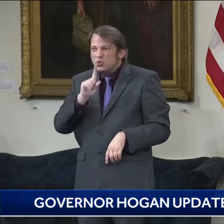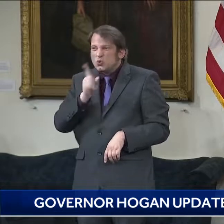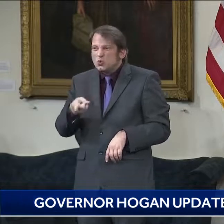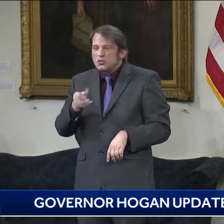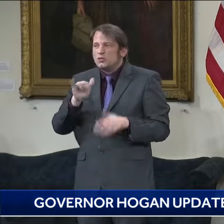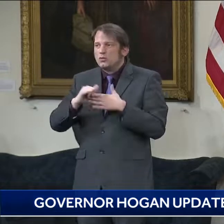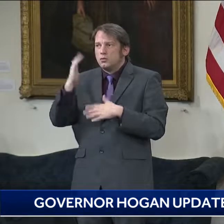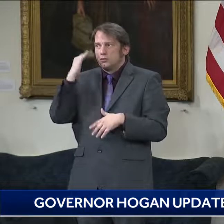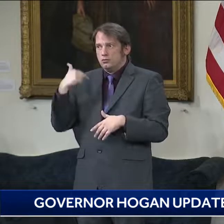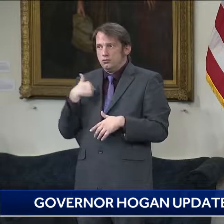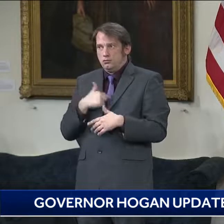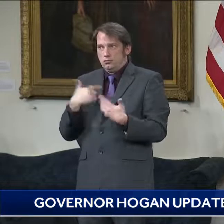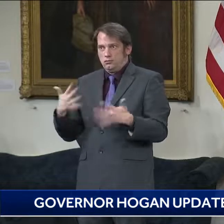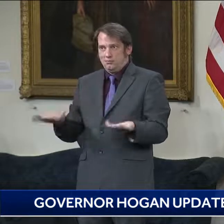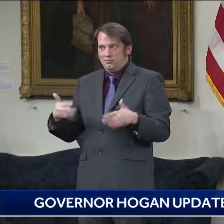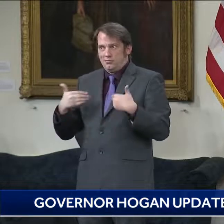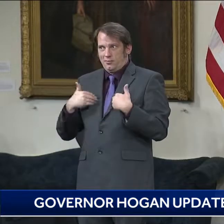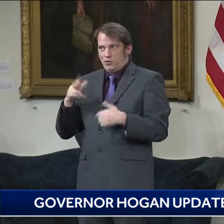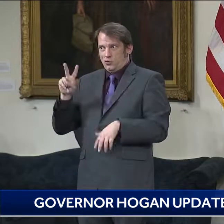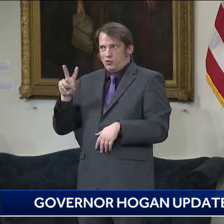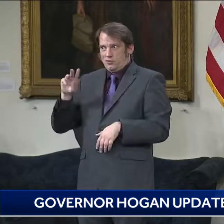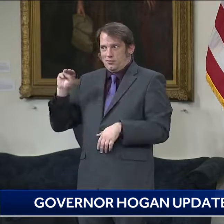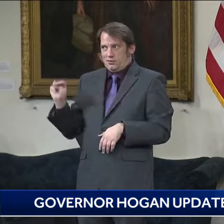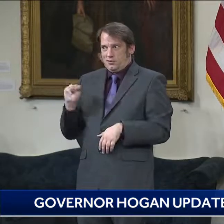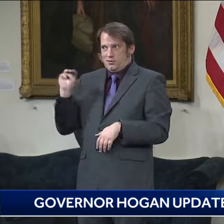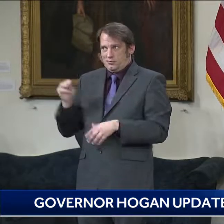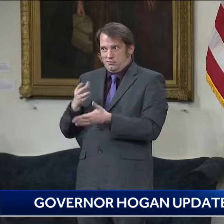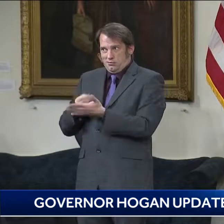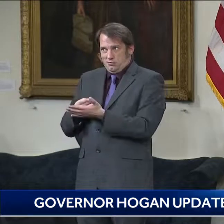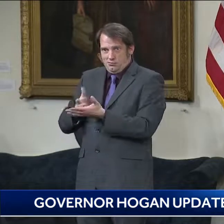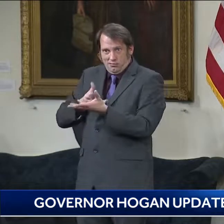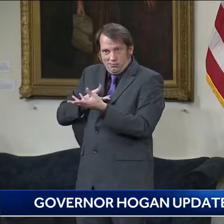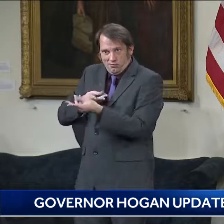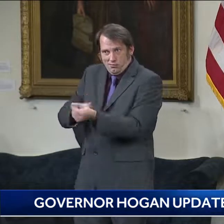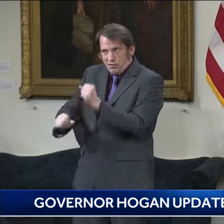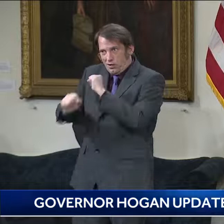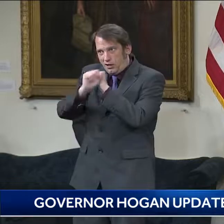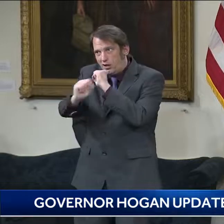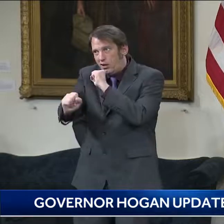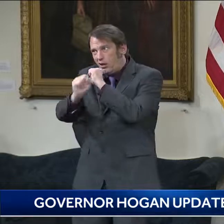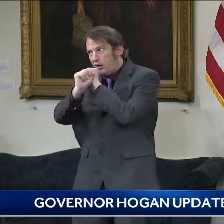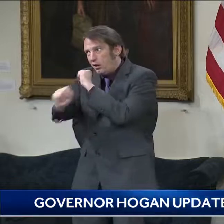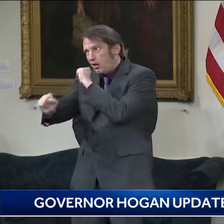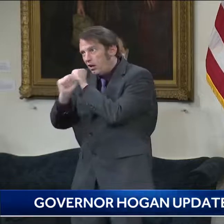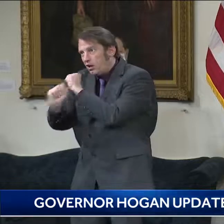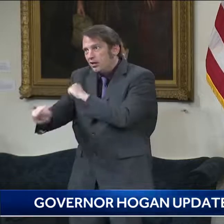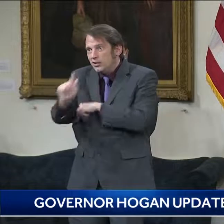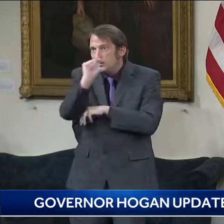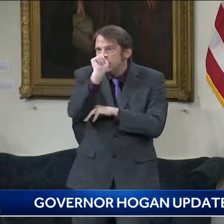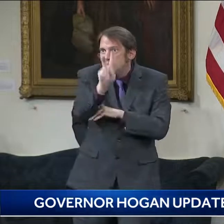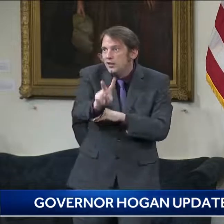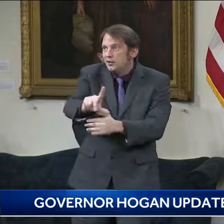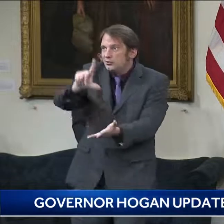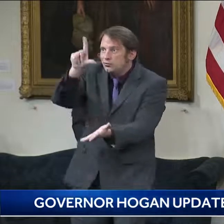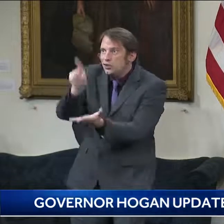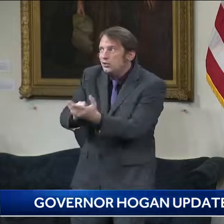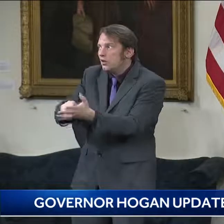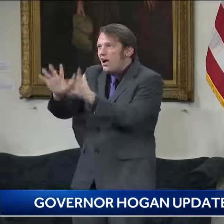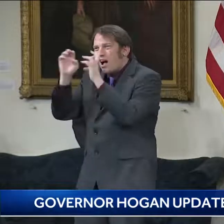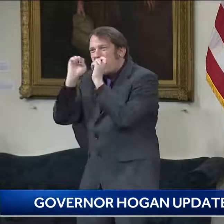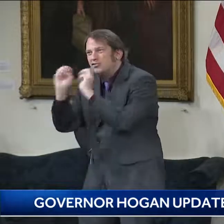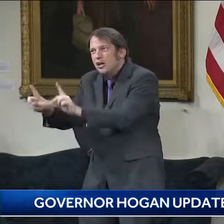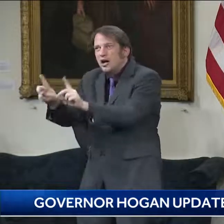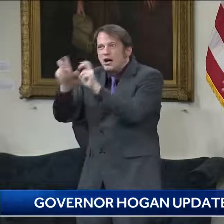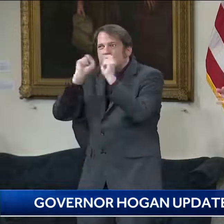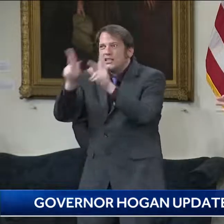uh, public information campaign with, uh, print ads and television ads and, uh, and every medium we can reach to try to convince people